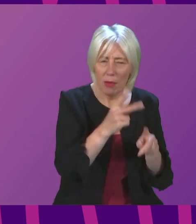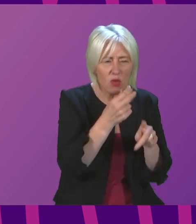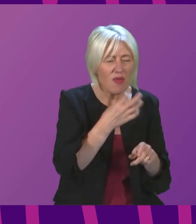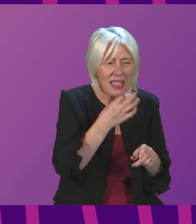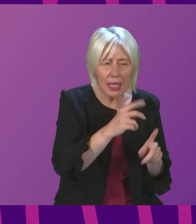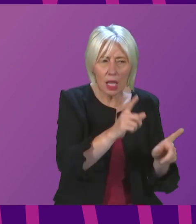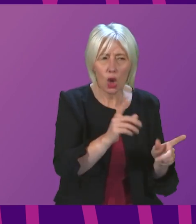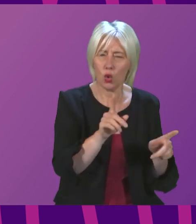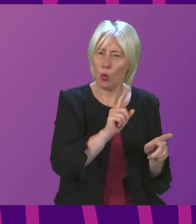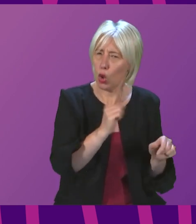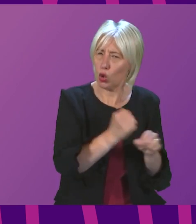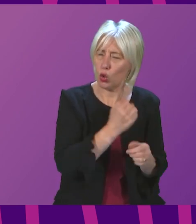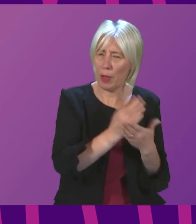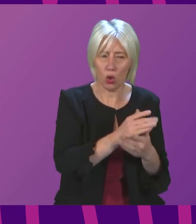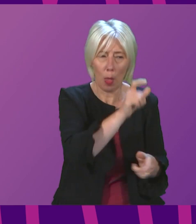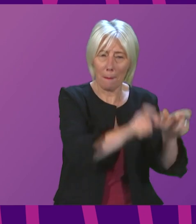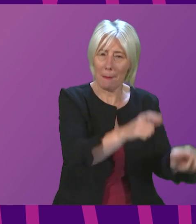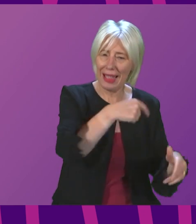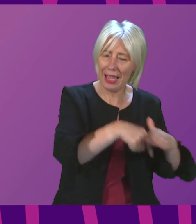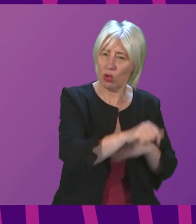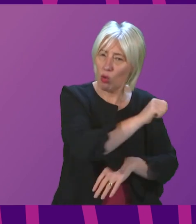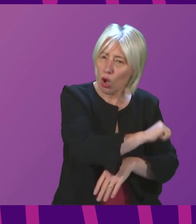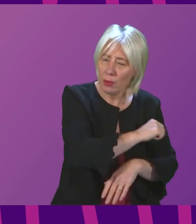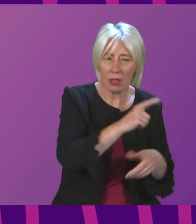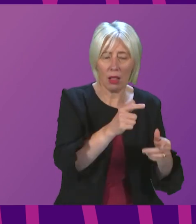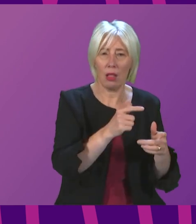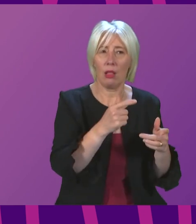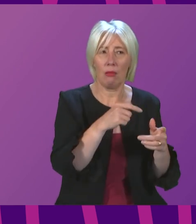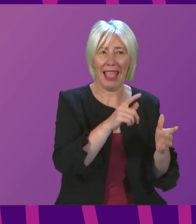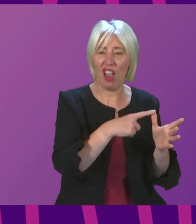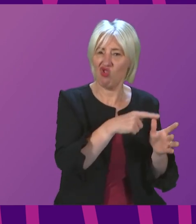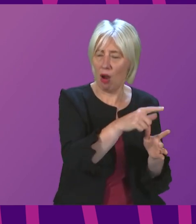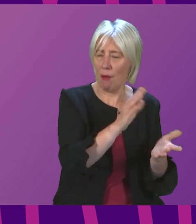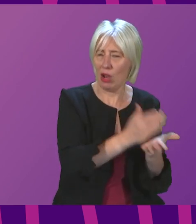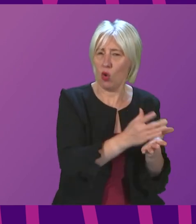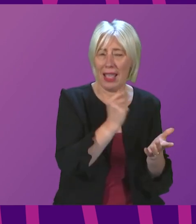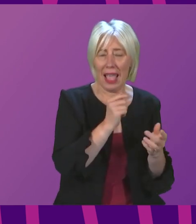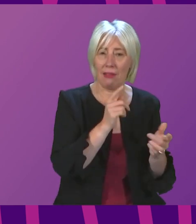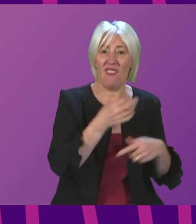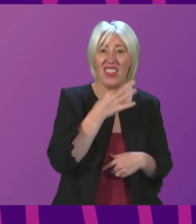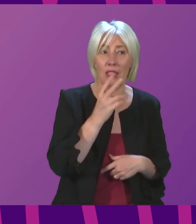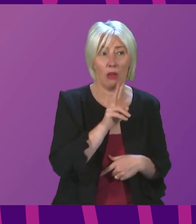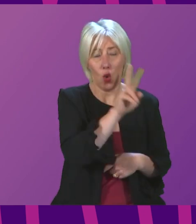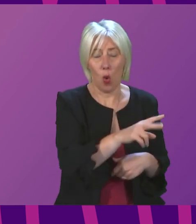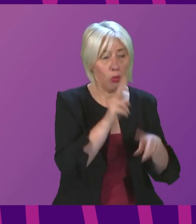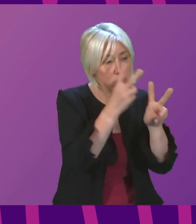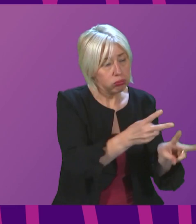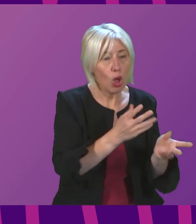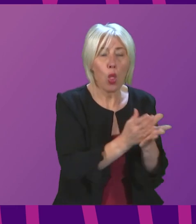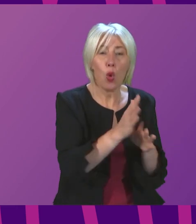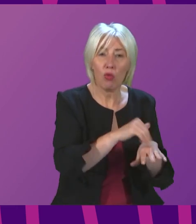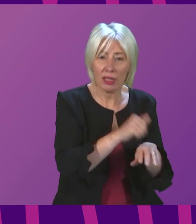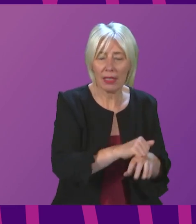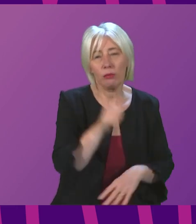take to ensure patients in Ayrshire will be able to receive visitors this Christmas? First Minister. Well, we have been made aware of